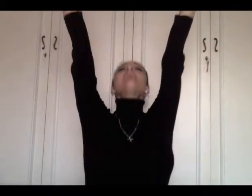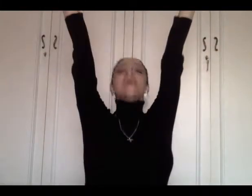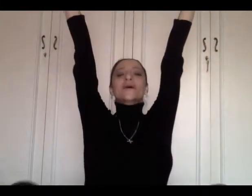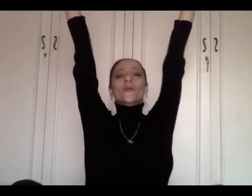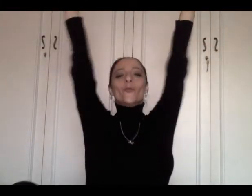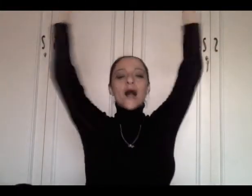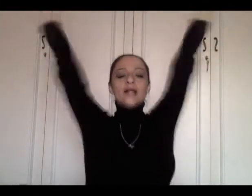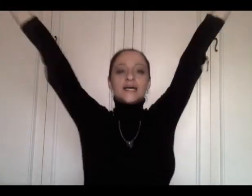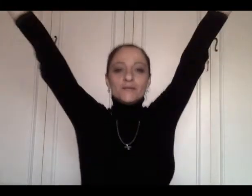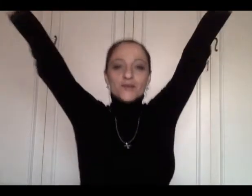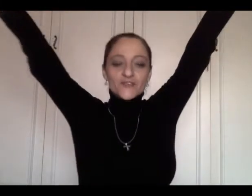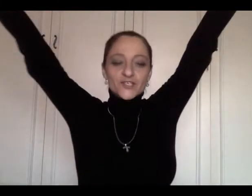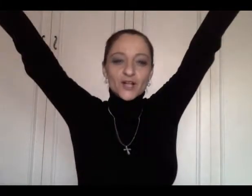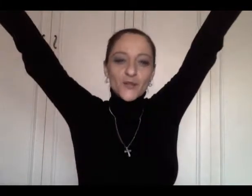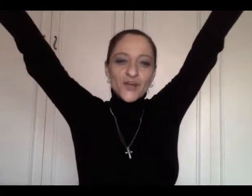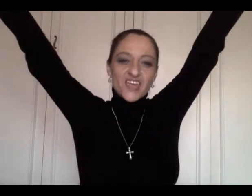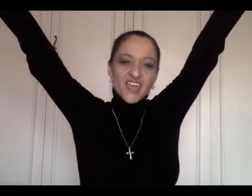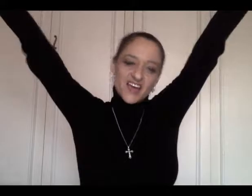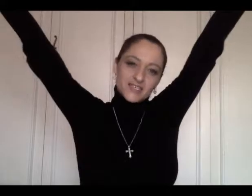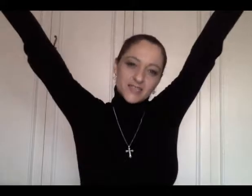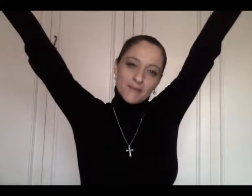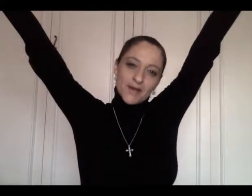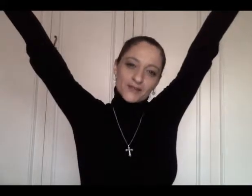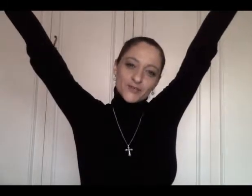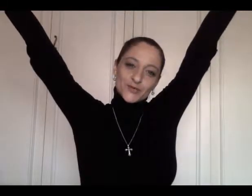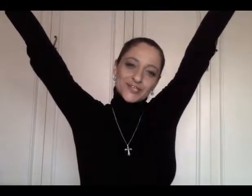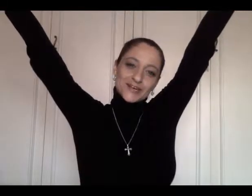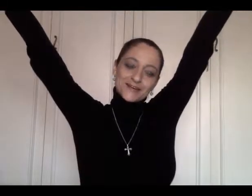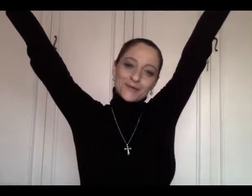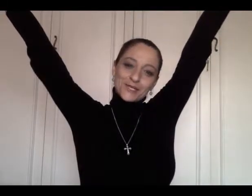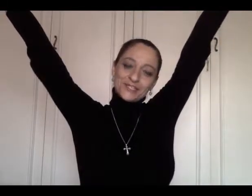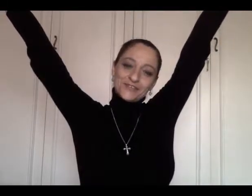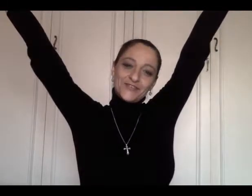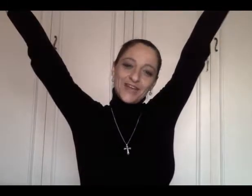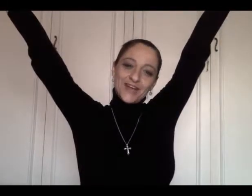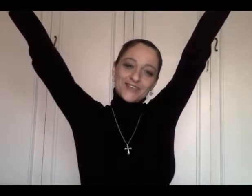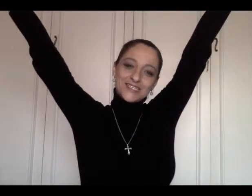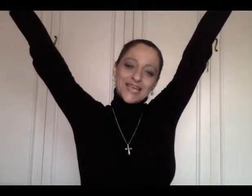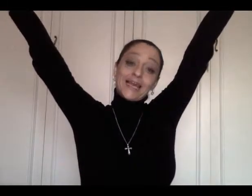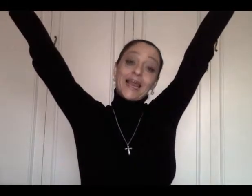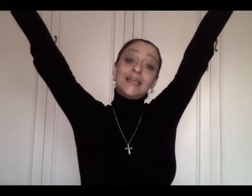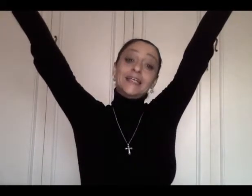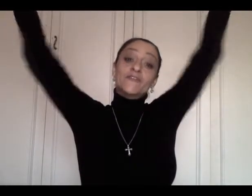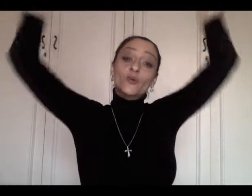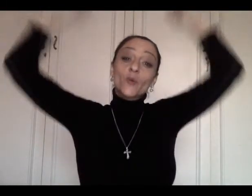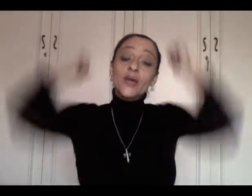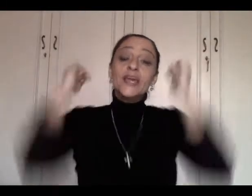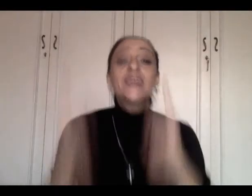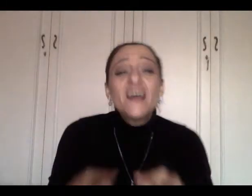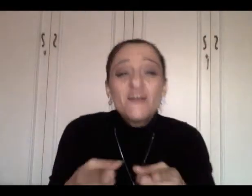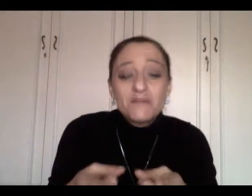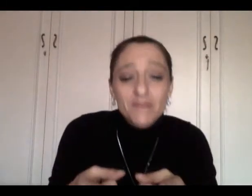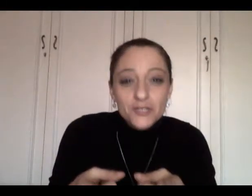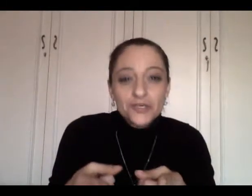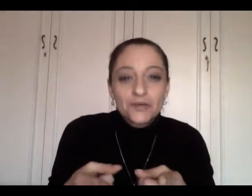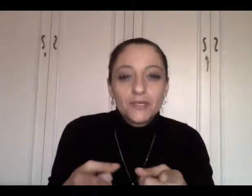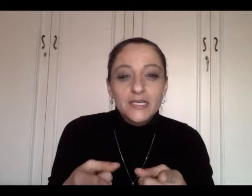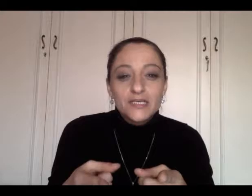Yay! Well done, beautiful soul! We are here! Snap out of Suicide and Depression video 10, and if you are here, it means you completed